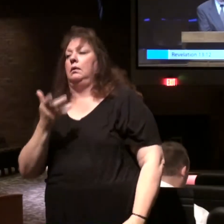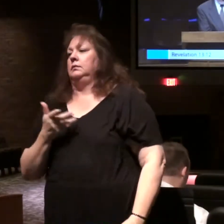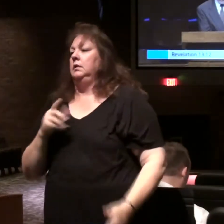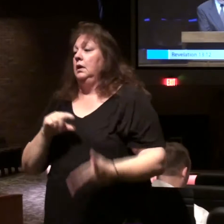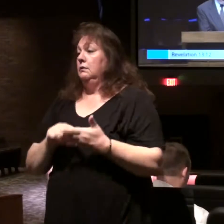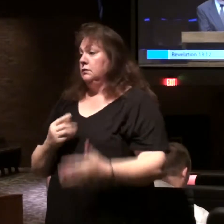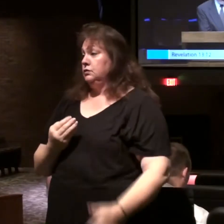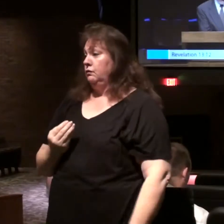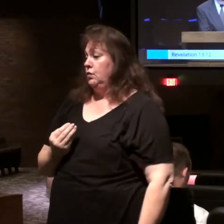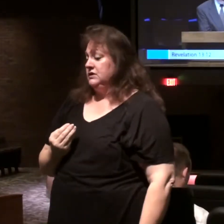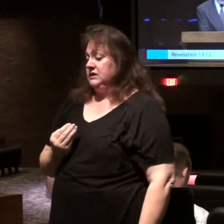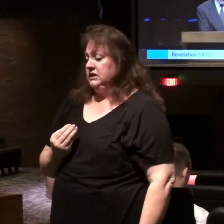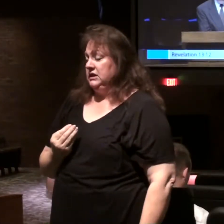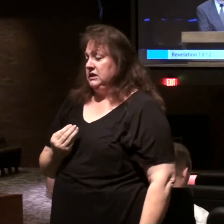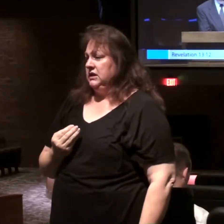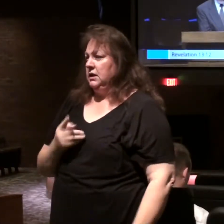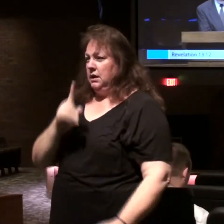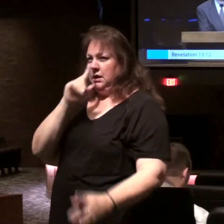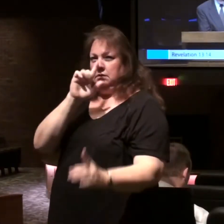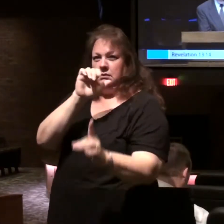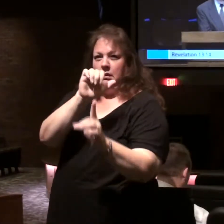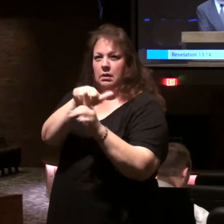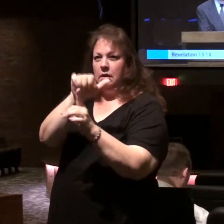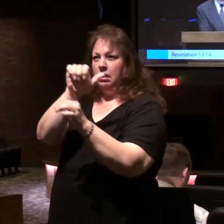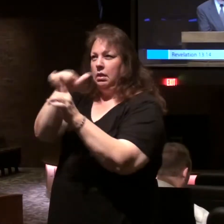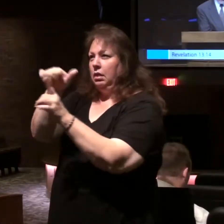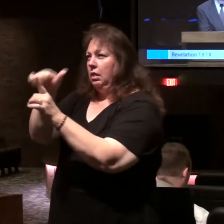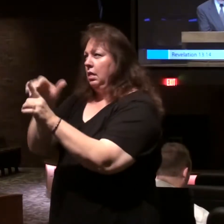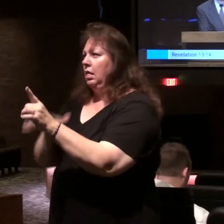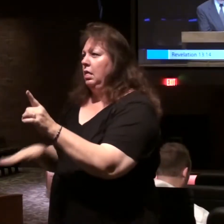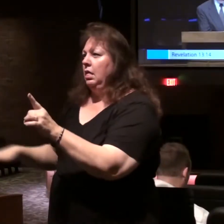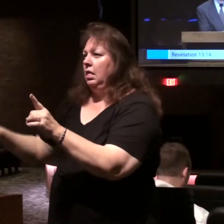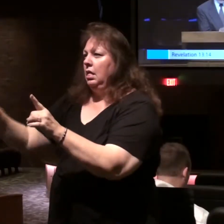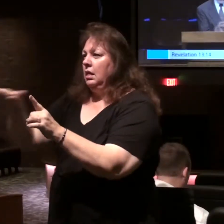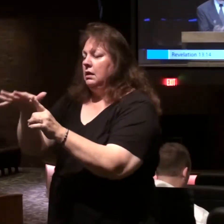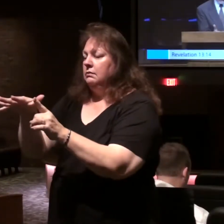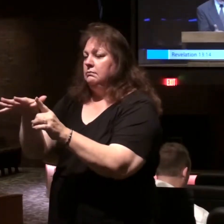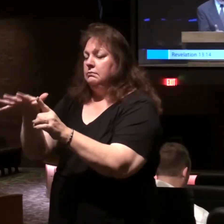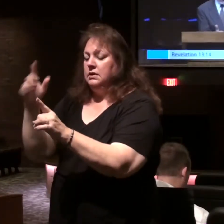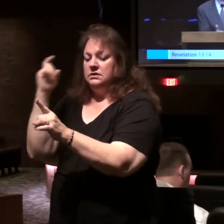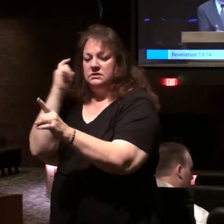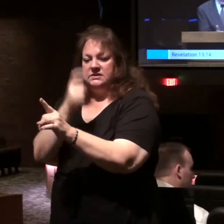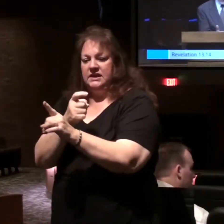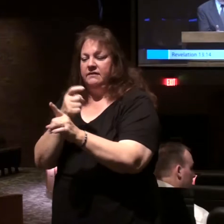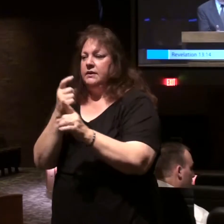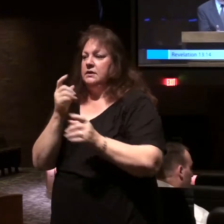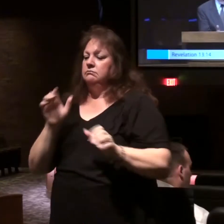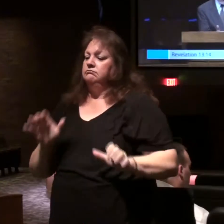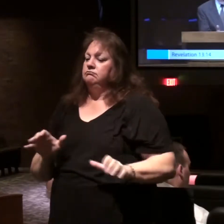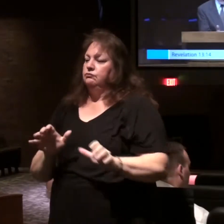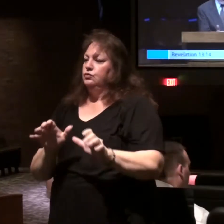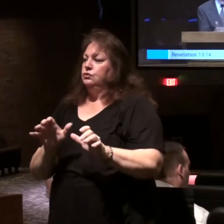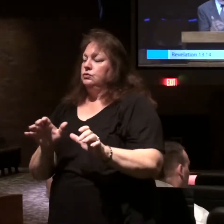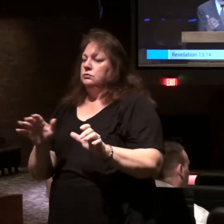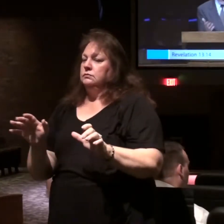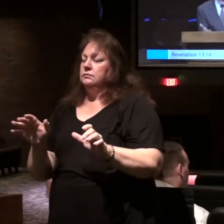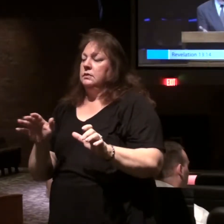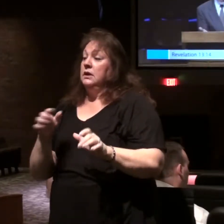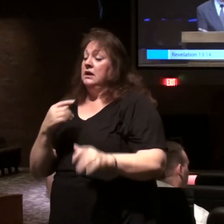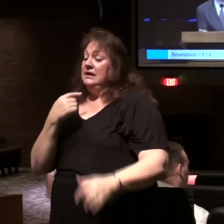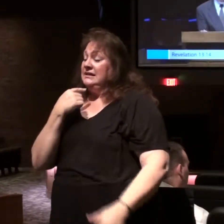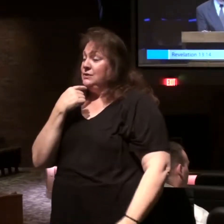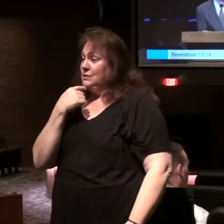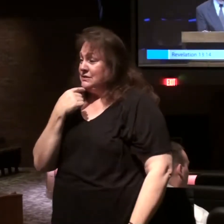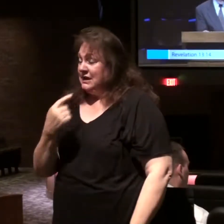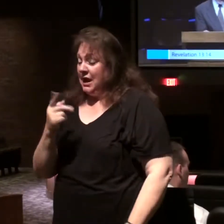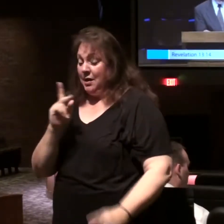14 he deceives those who dwell on the earth because of the signs which was given him to perform in the presence of the beast telling